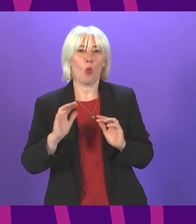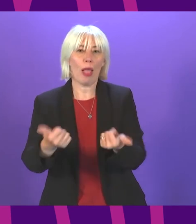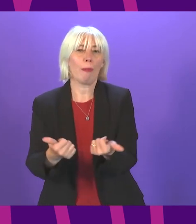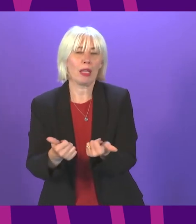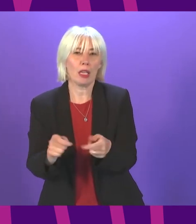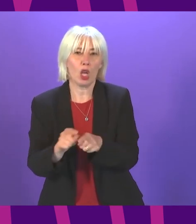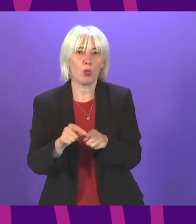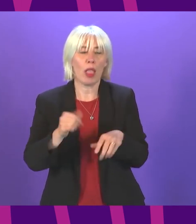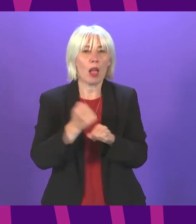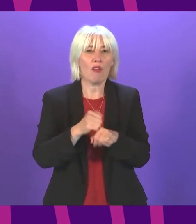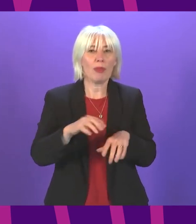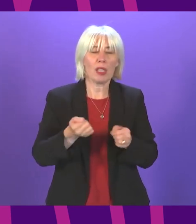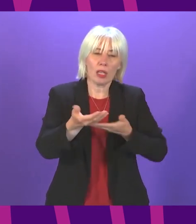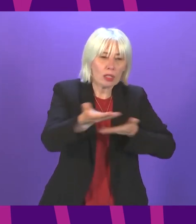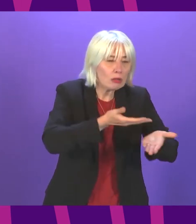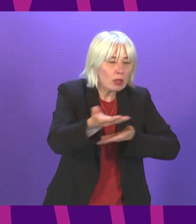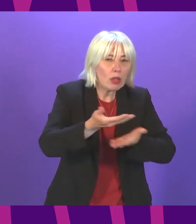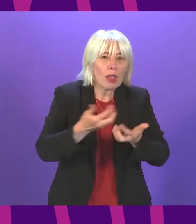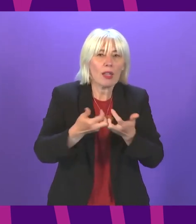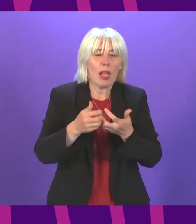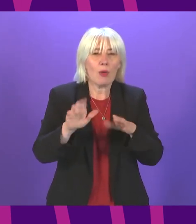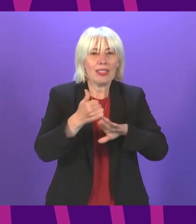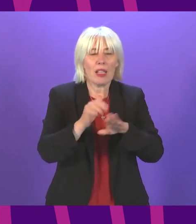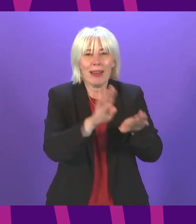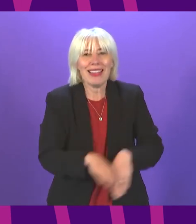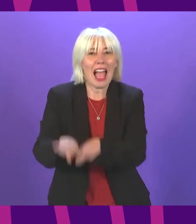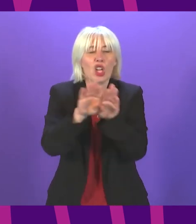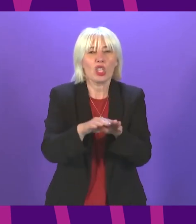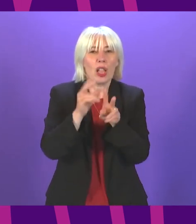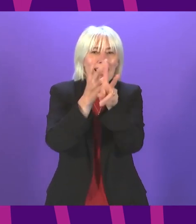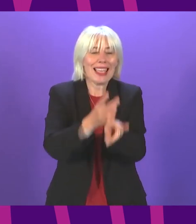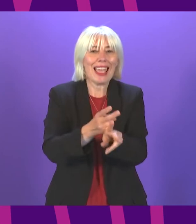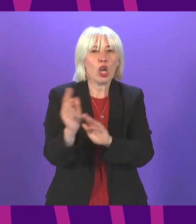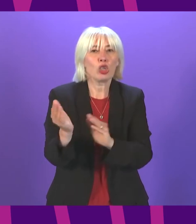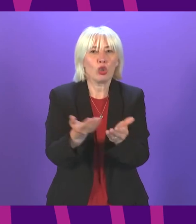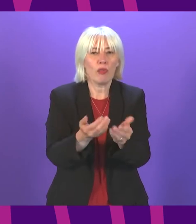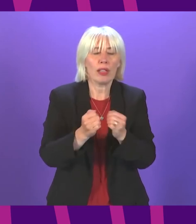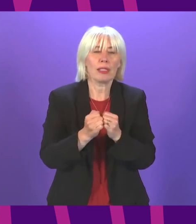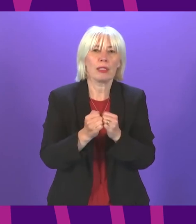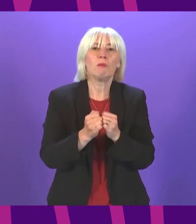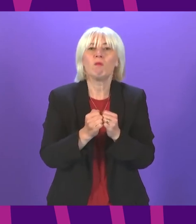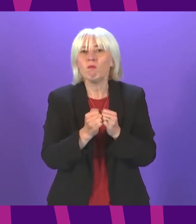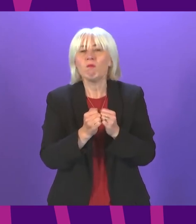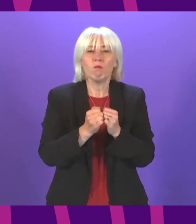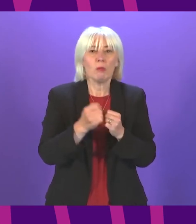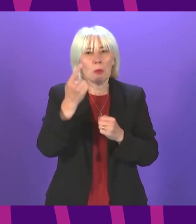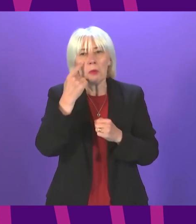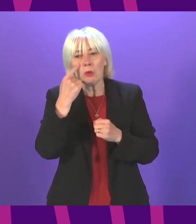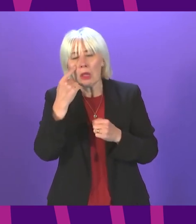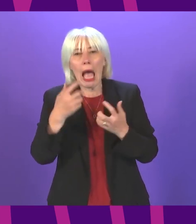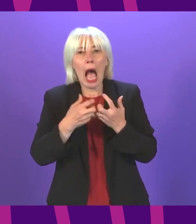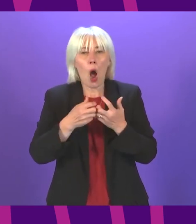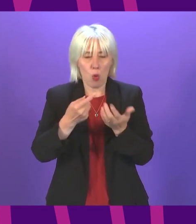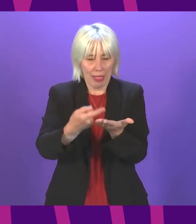the consultation on legislation to establish a national care service and I look forward to closely engaging in the progress of the